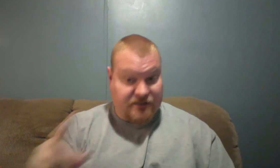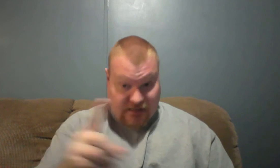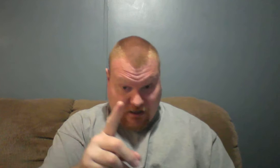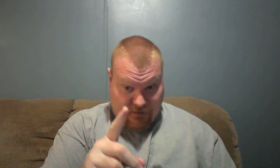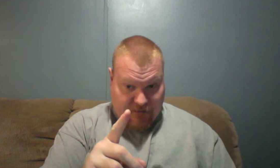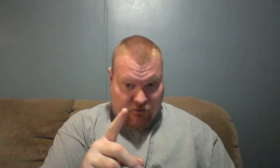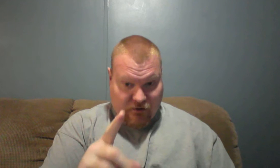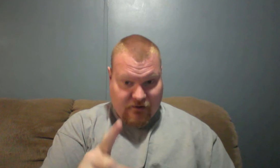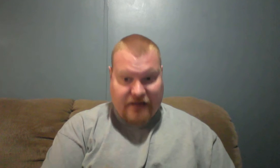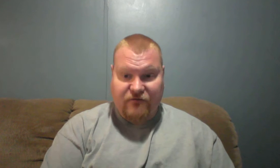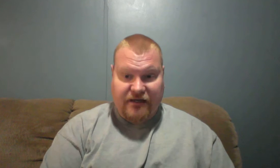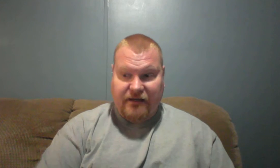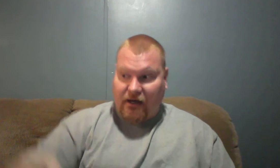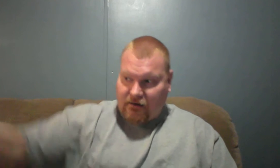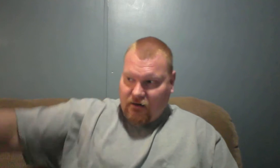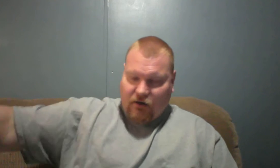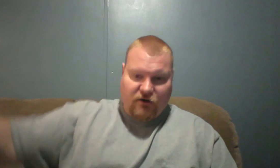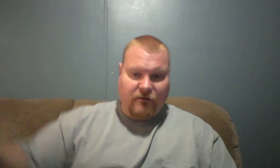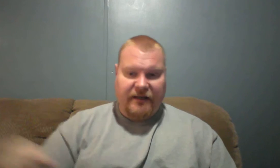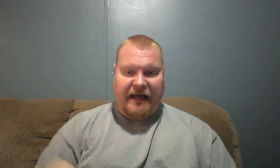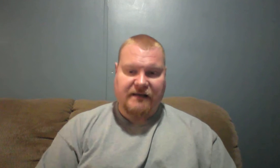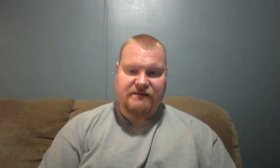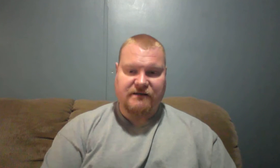and all people that free of God are going to be cast into.